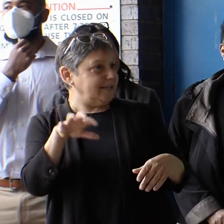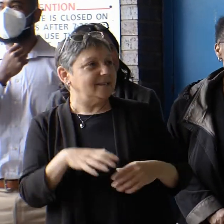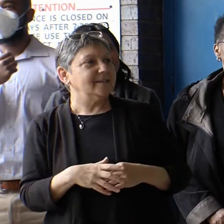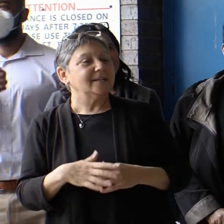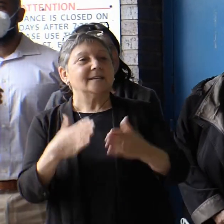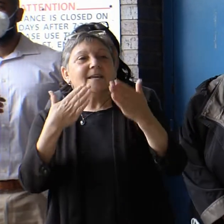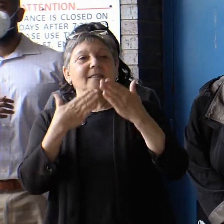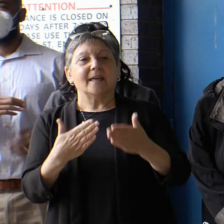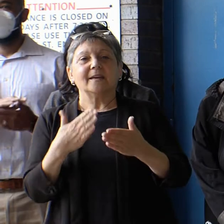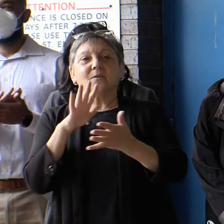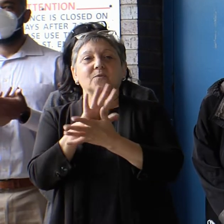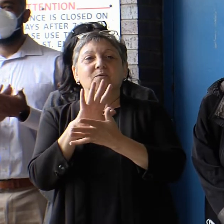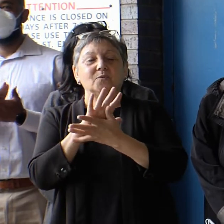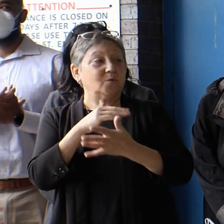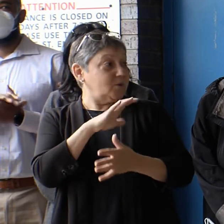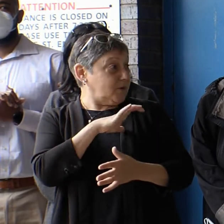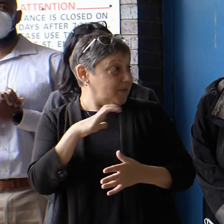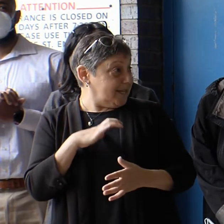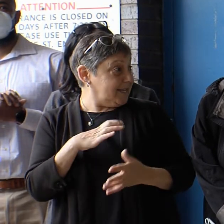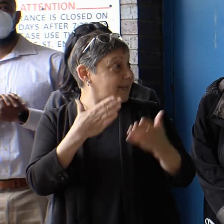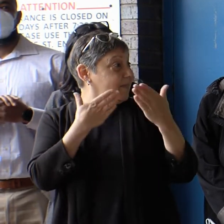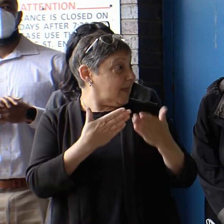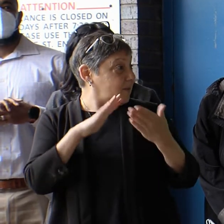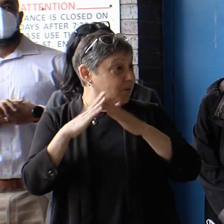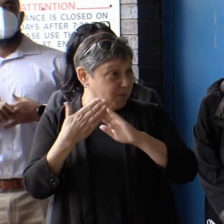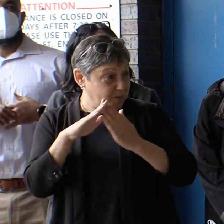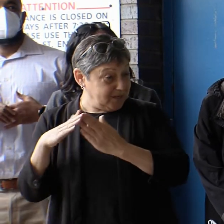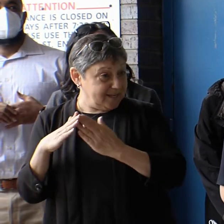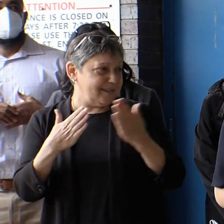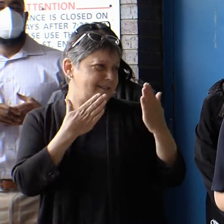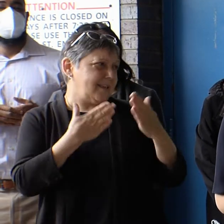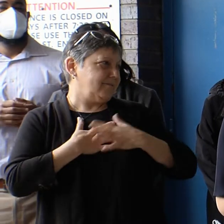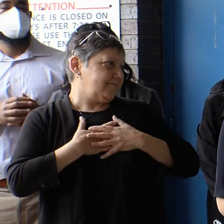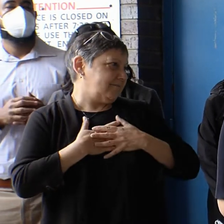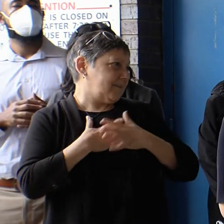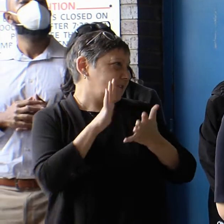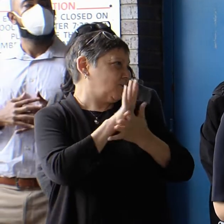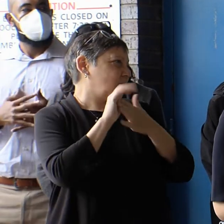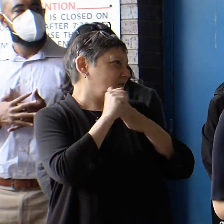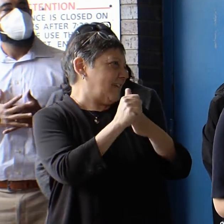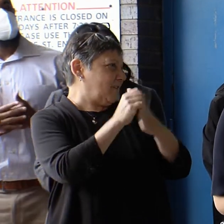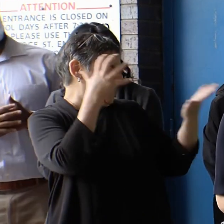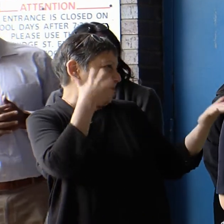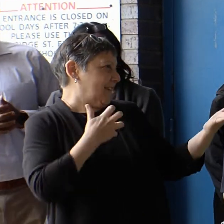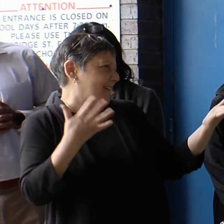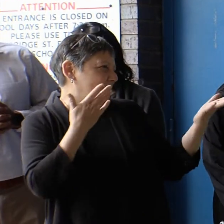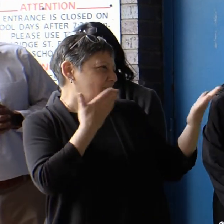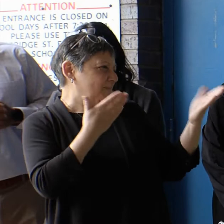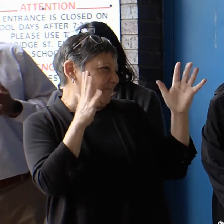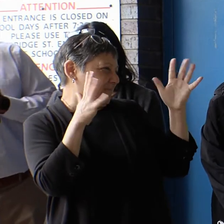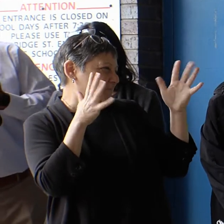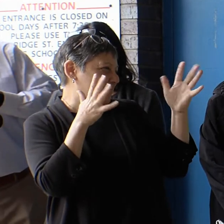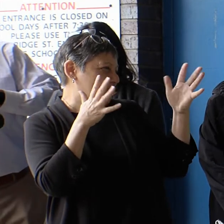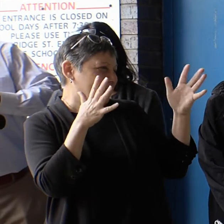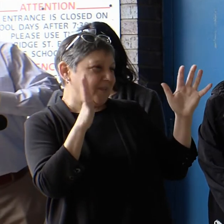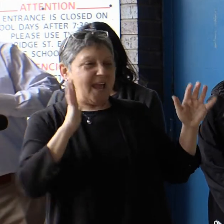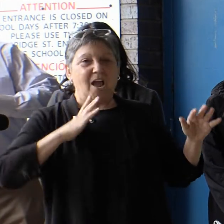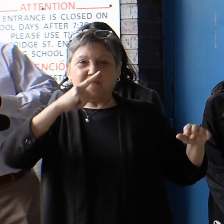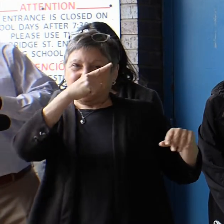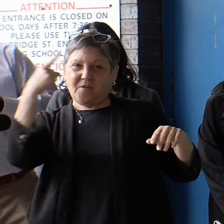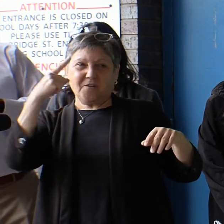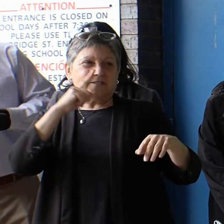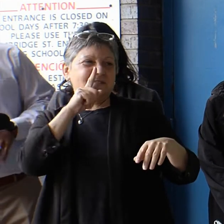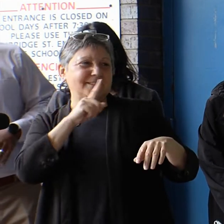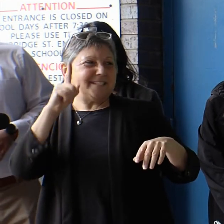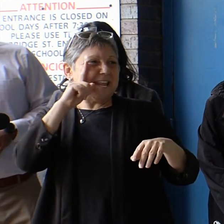community and thank you to our incredible school leader, Michelle, our first deaf